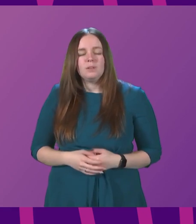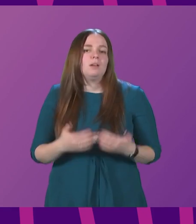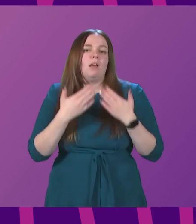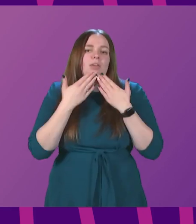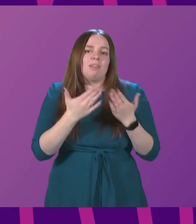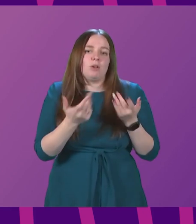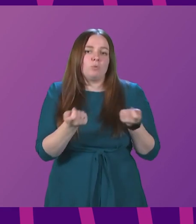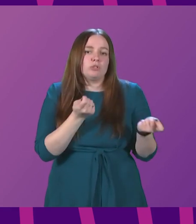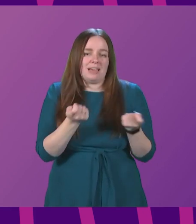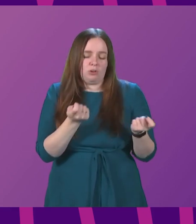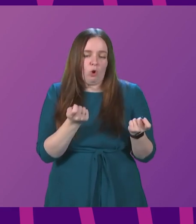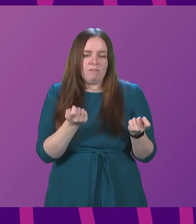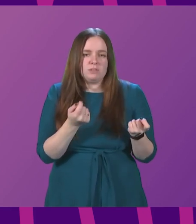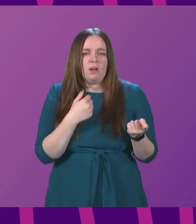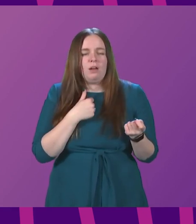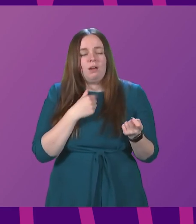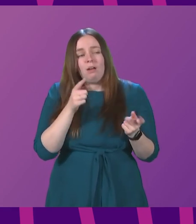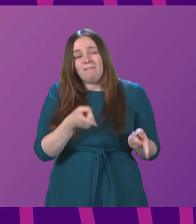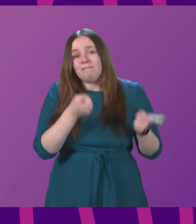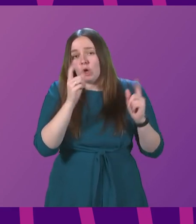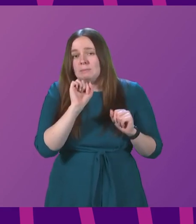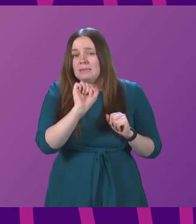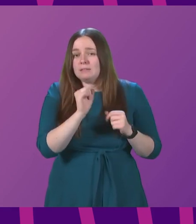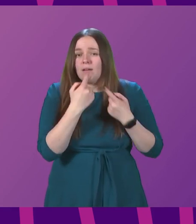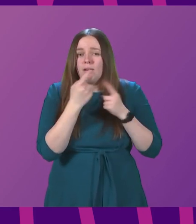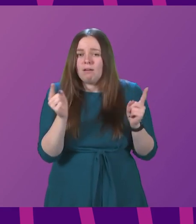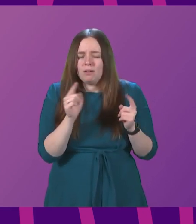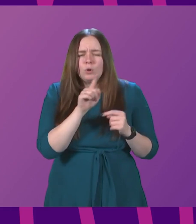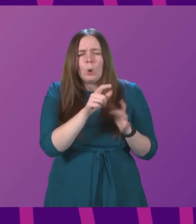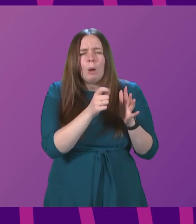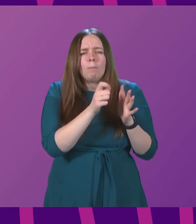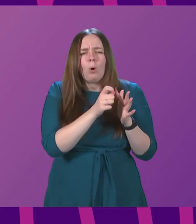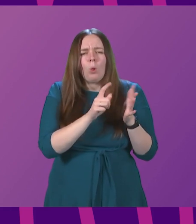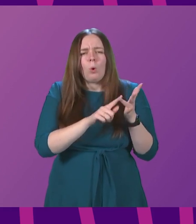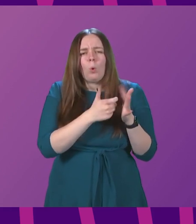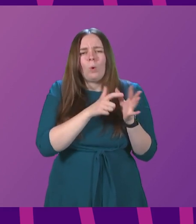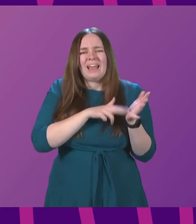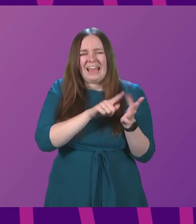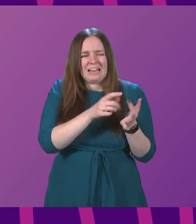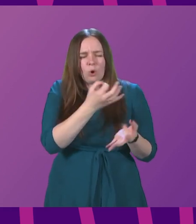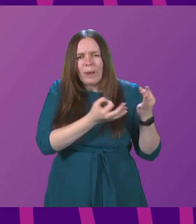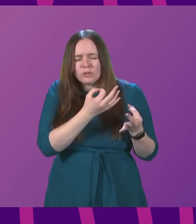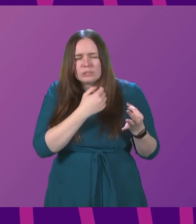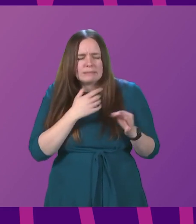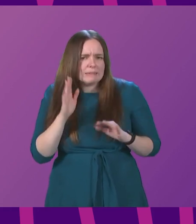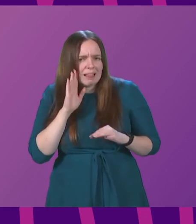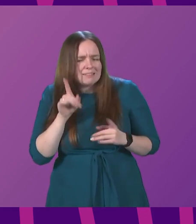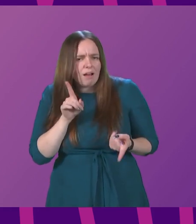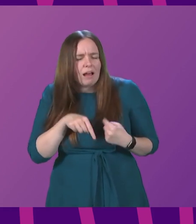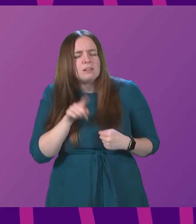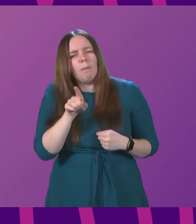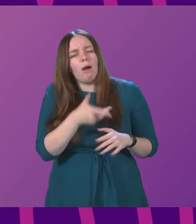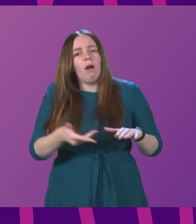Thank you, President and Officer. I listened with care, First Minister, to answer to Paula Cain's question. But on top of cancer,